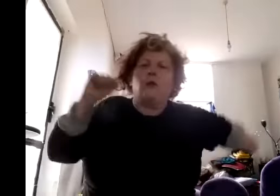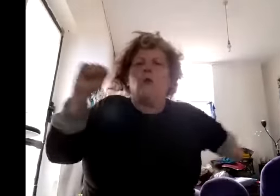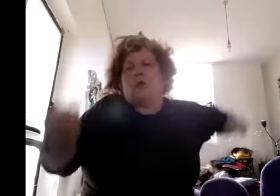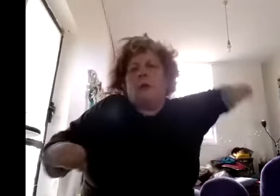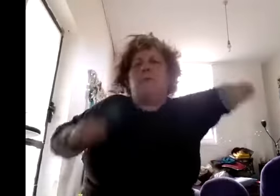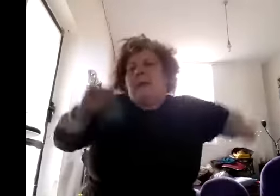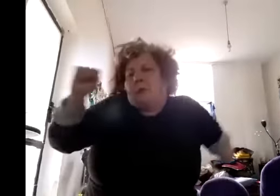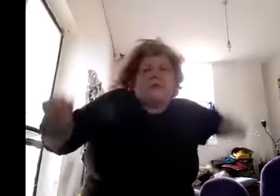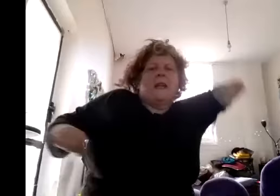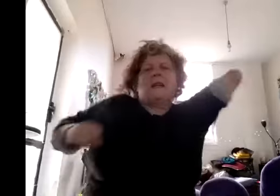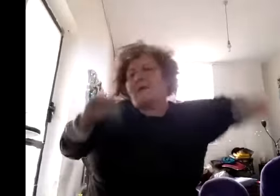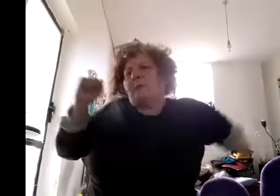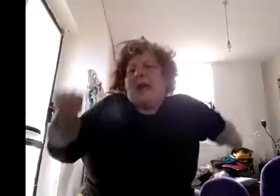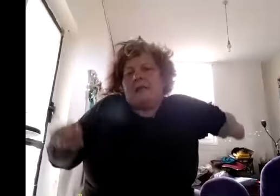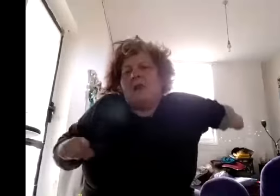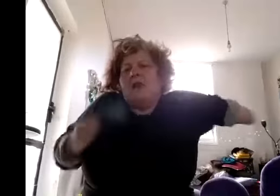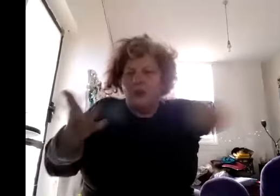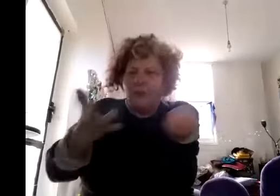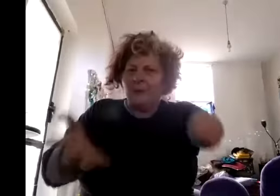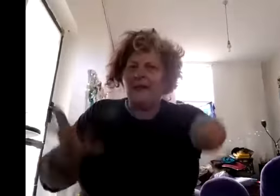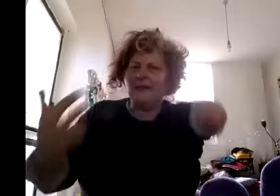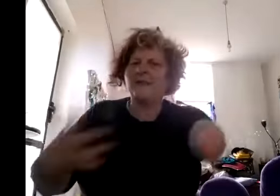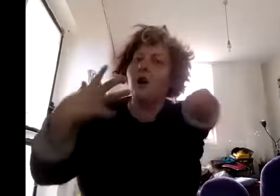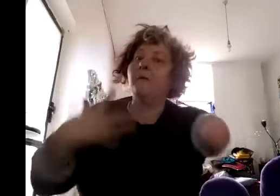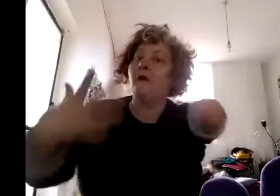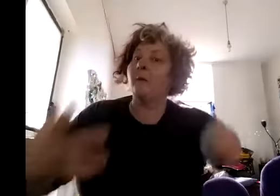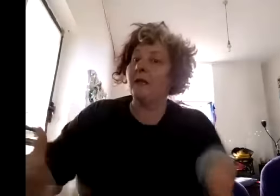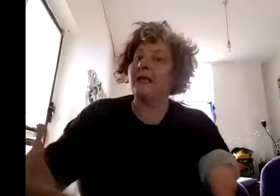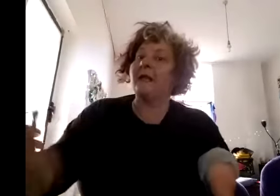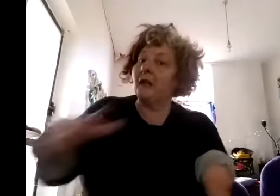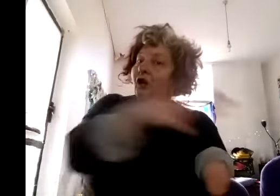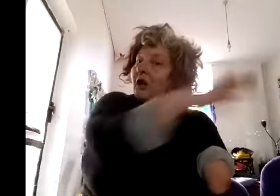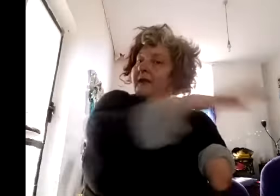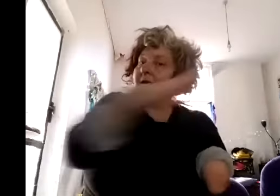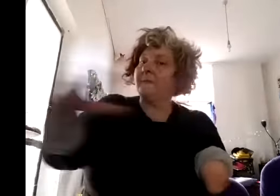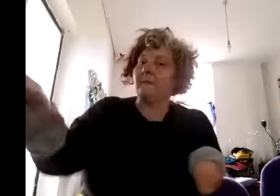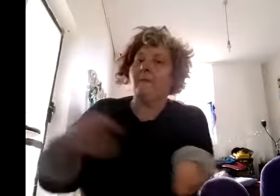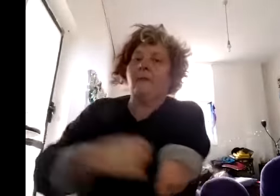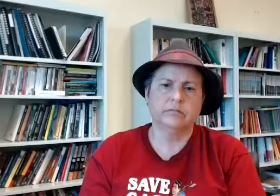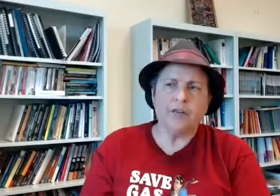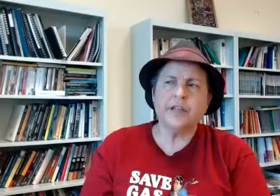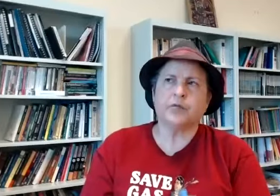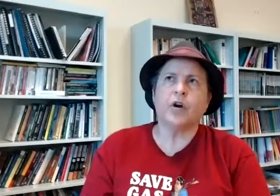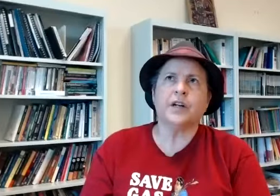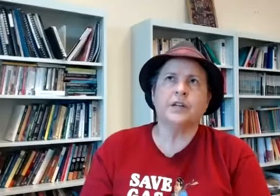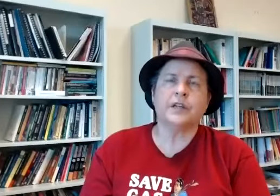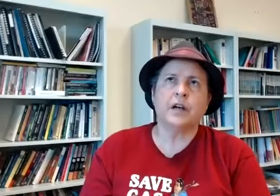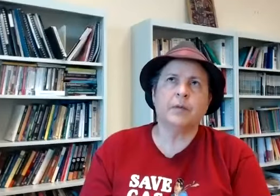all you queer people just make us look bad you know what i mean it's just a thing that lurks um i think i think you're right and uh i mean